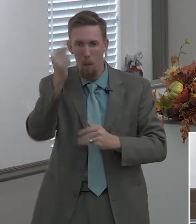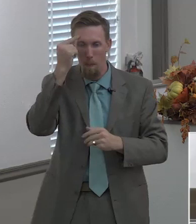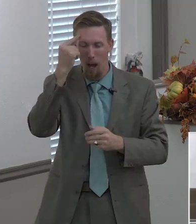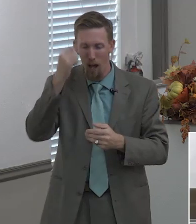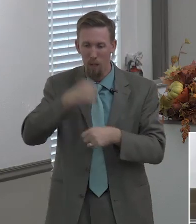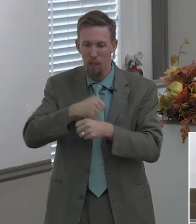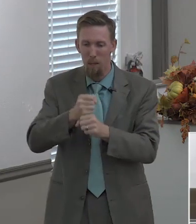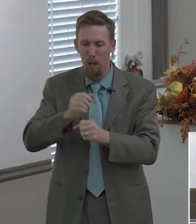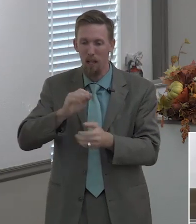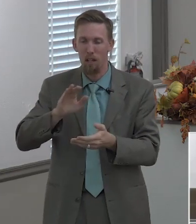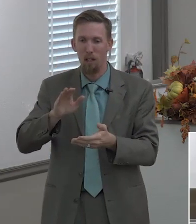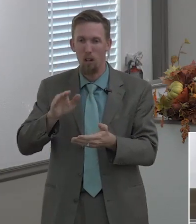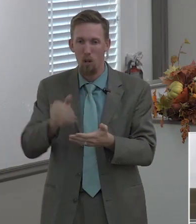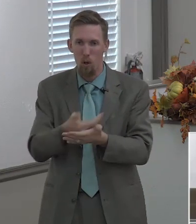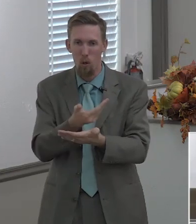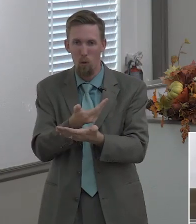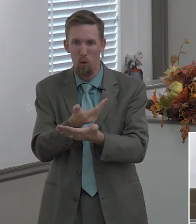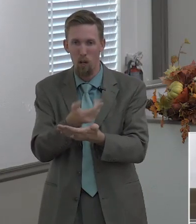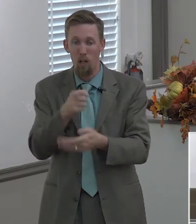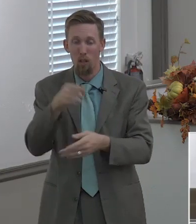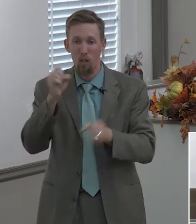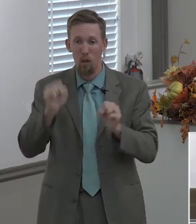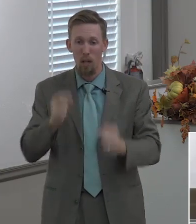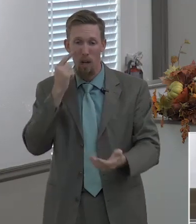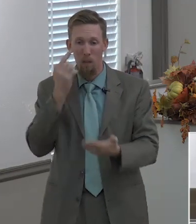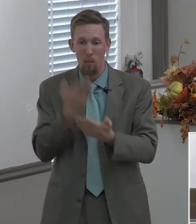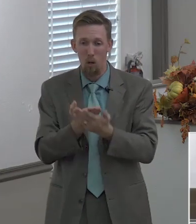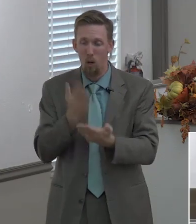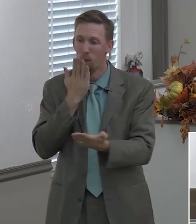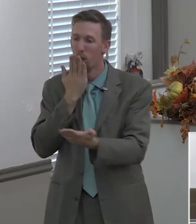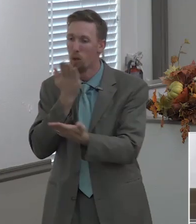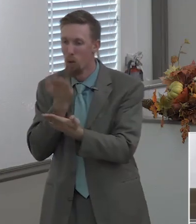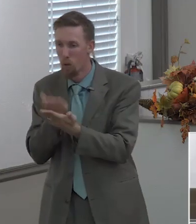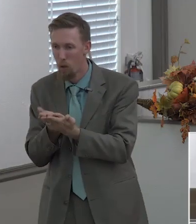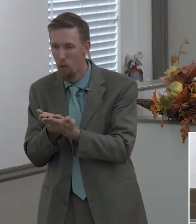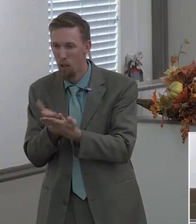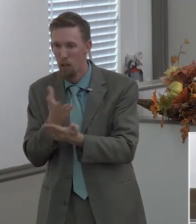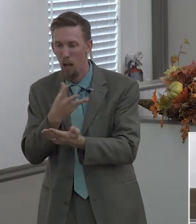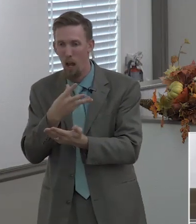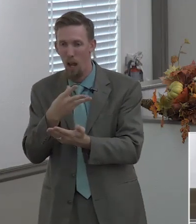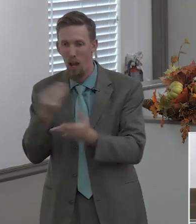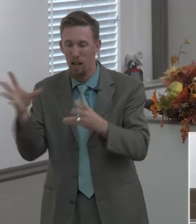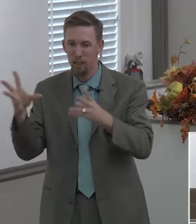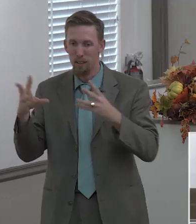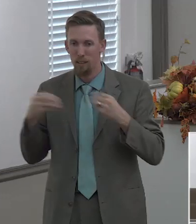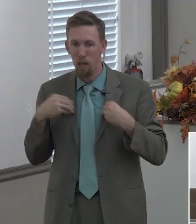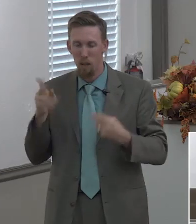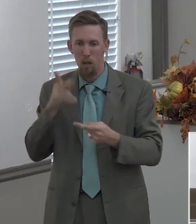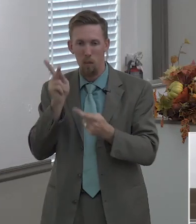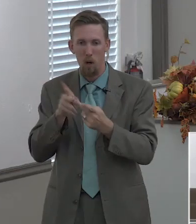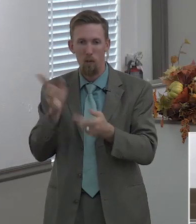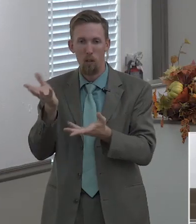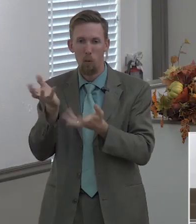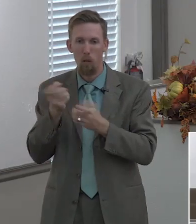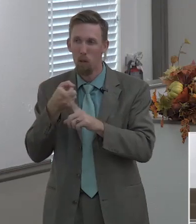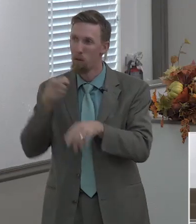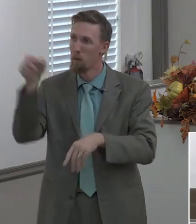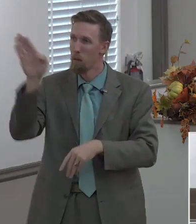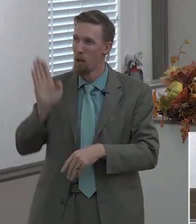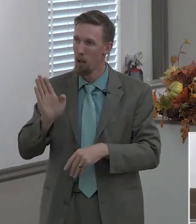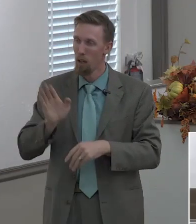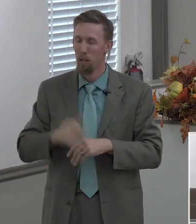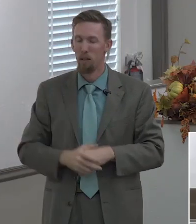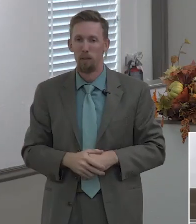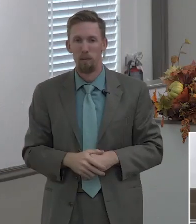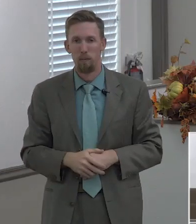renewing of your mind that you may prove what is that good and acceptable and perfect will